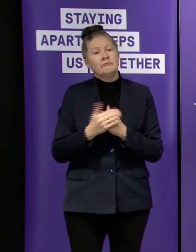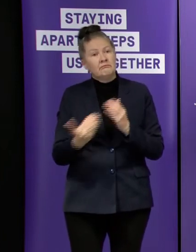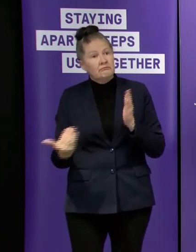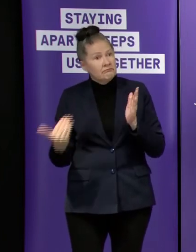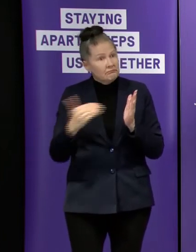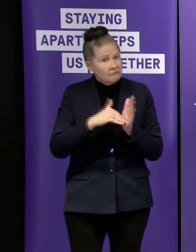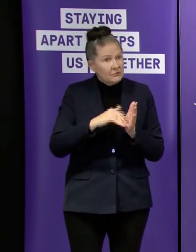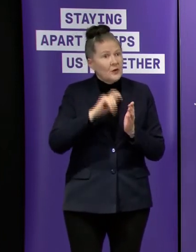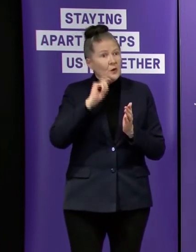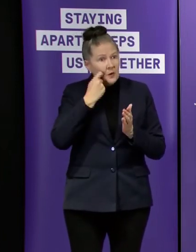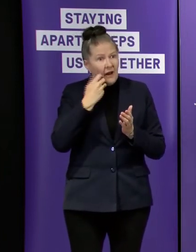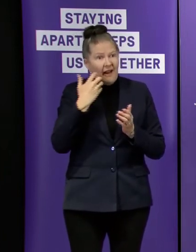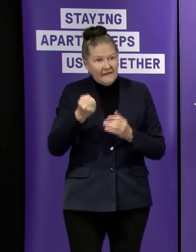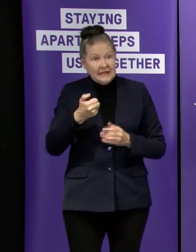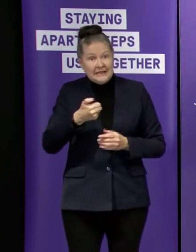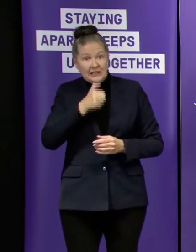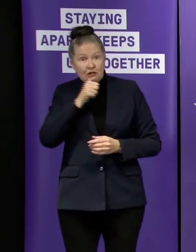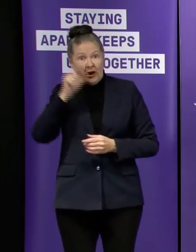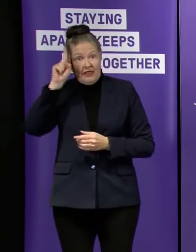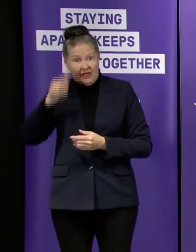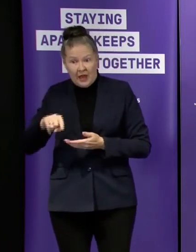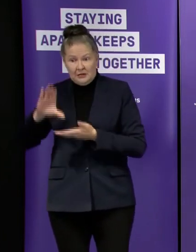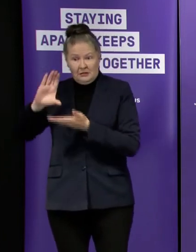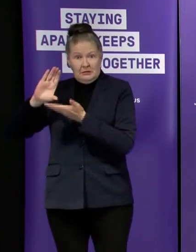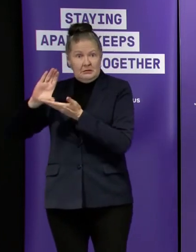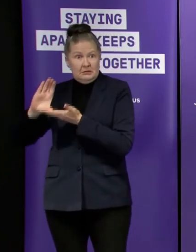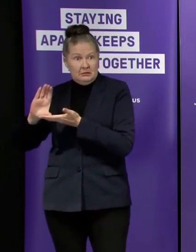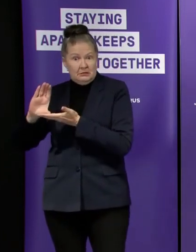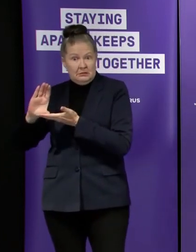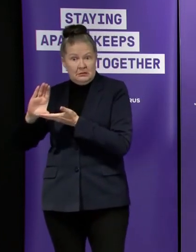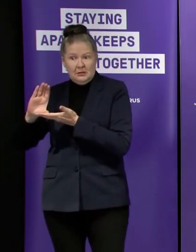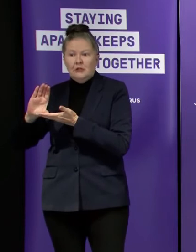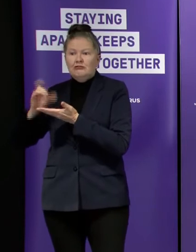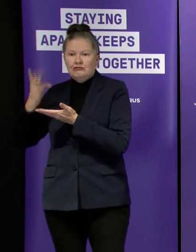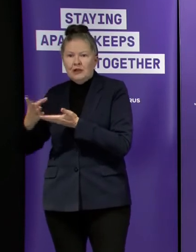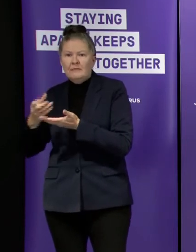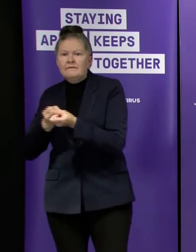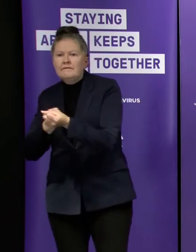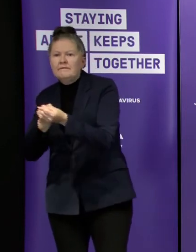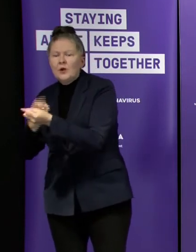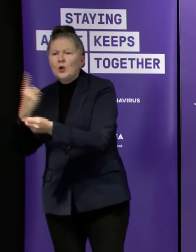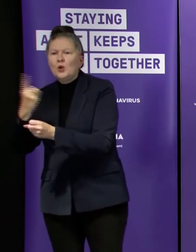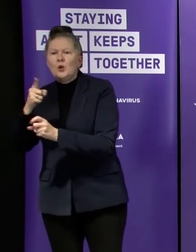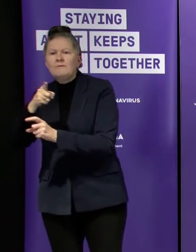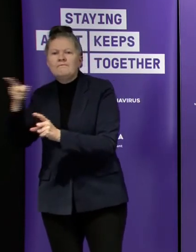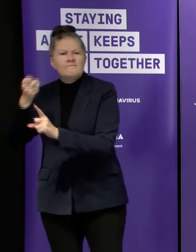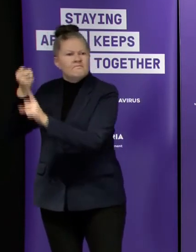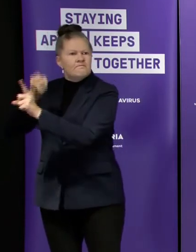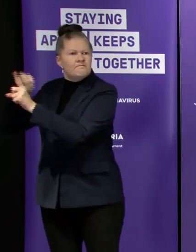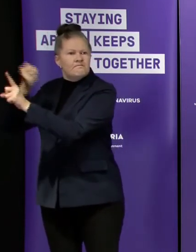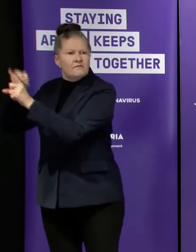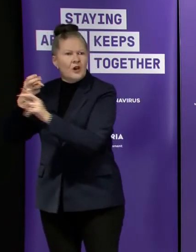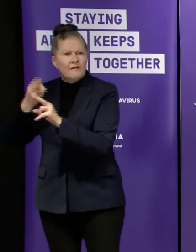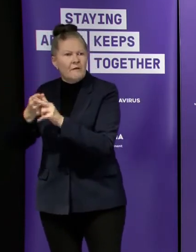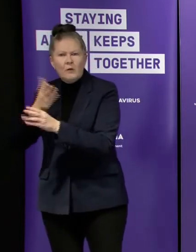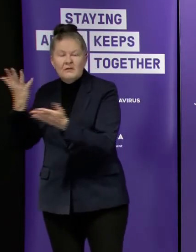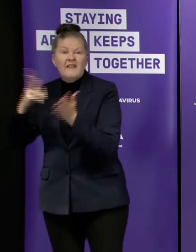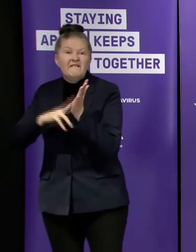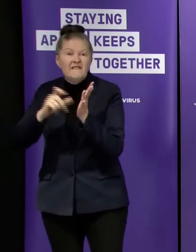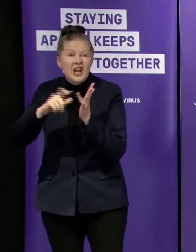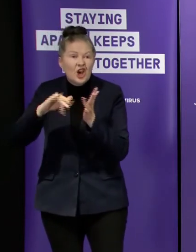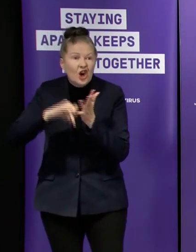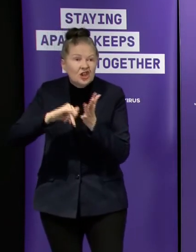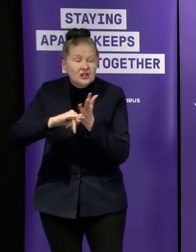some six hundred thousand dollars in a package to support advocacy groups such as vcos tenants